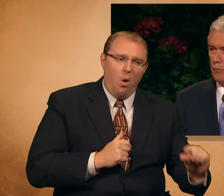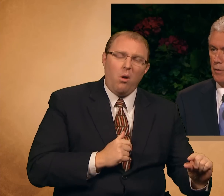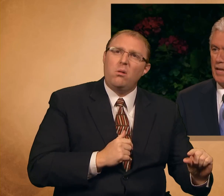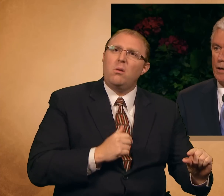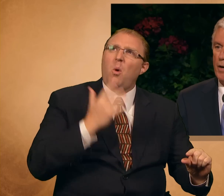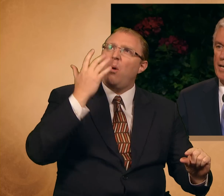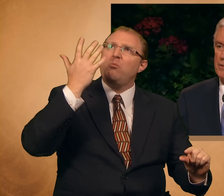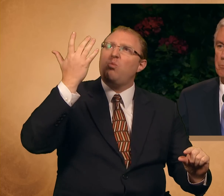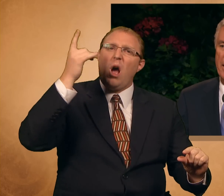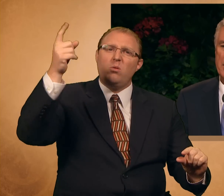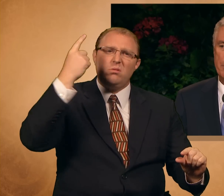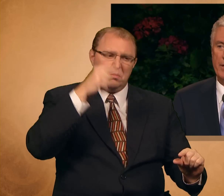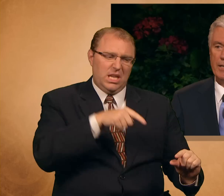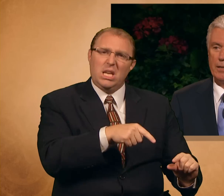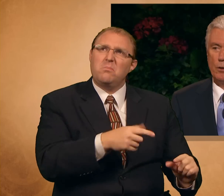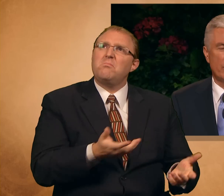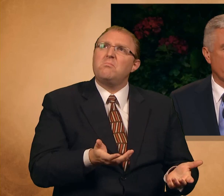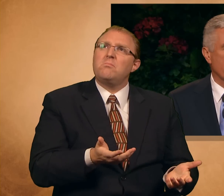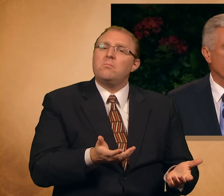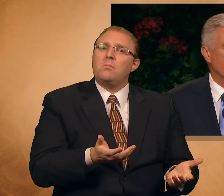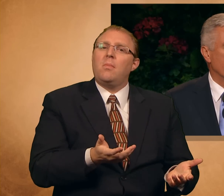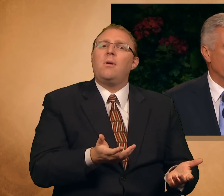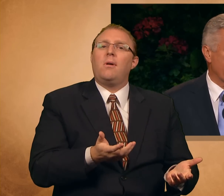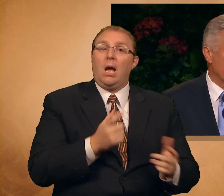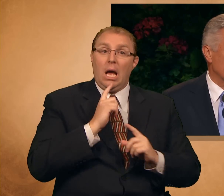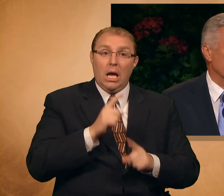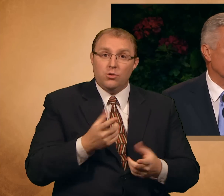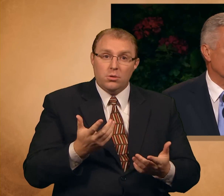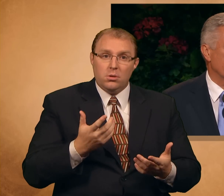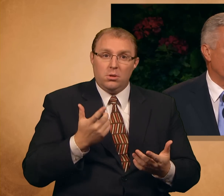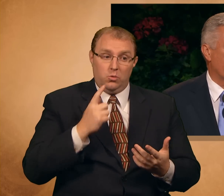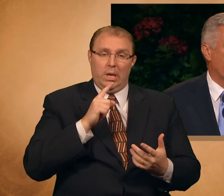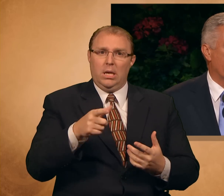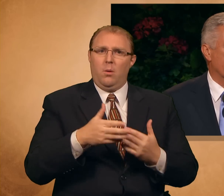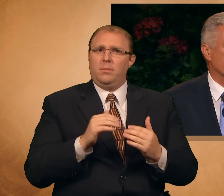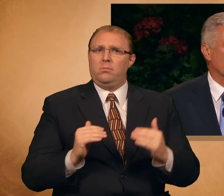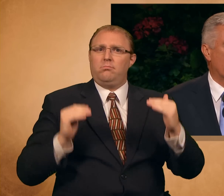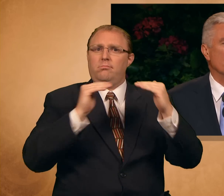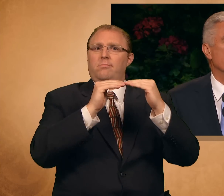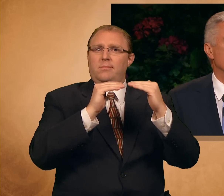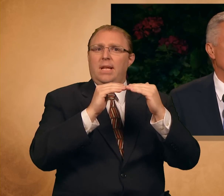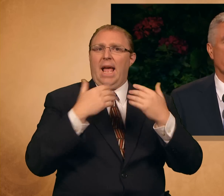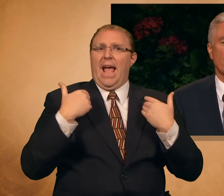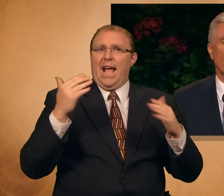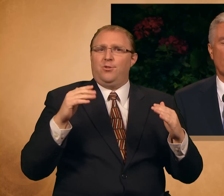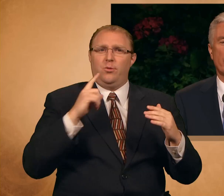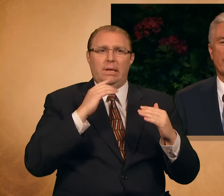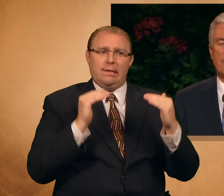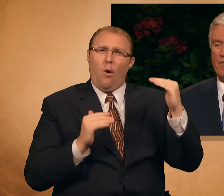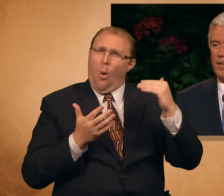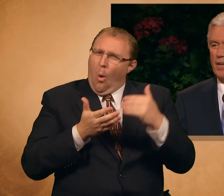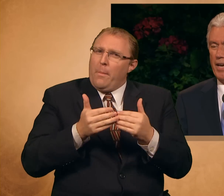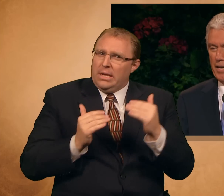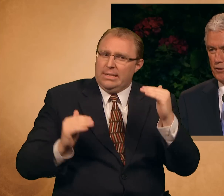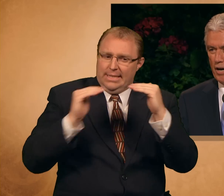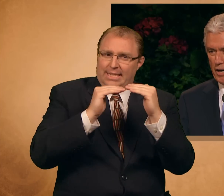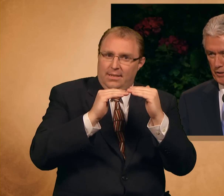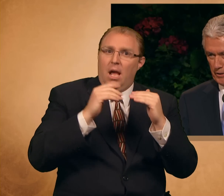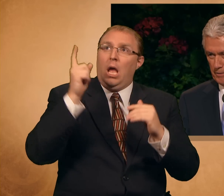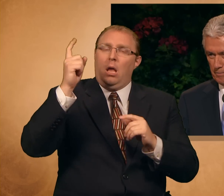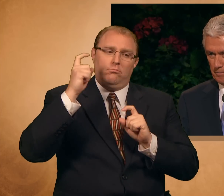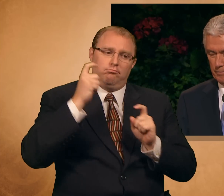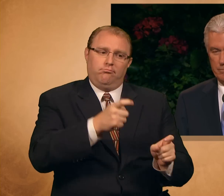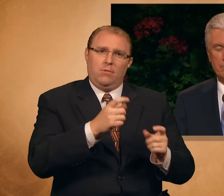For thou hast made him a little lower than the angels, and hast crowned him with glory and